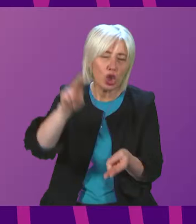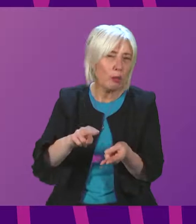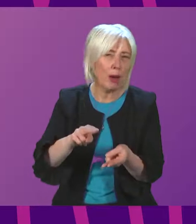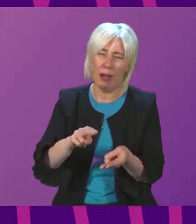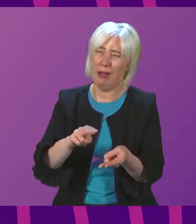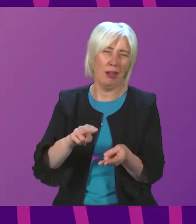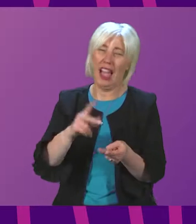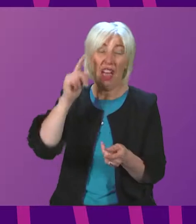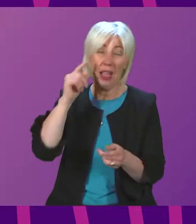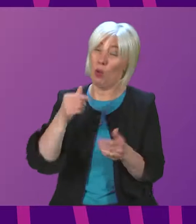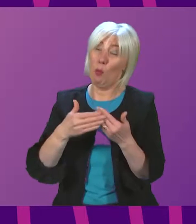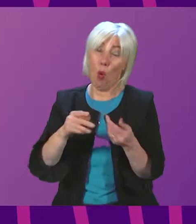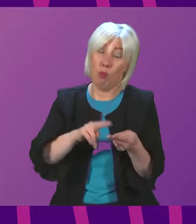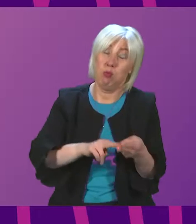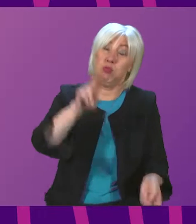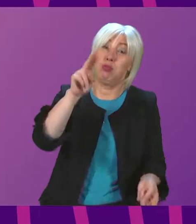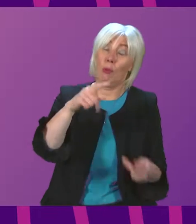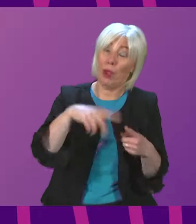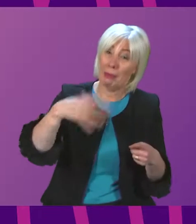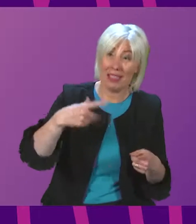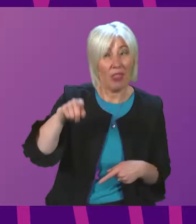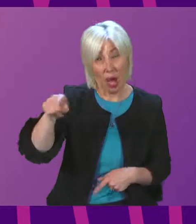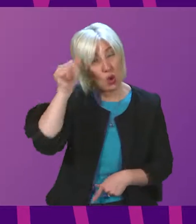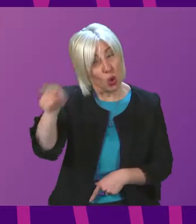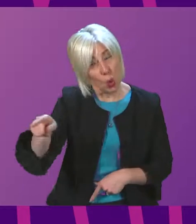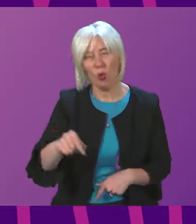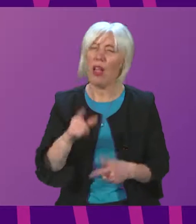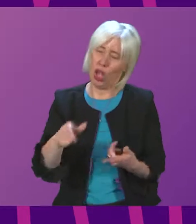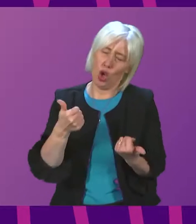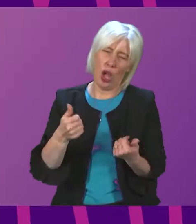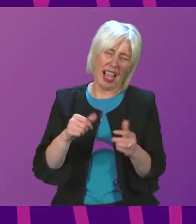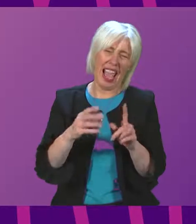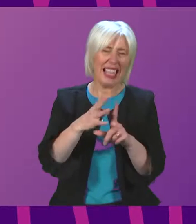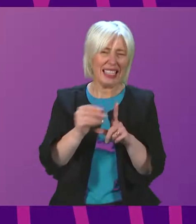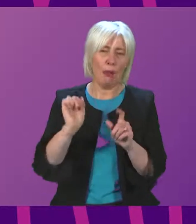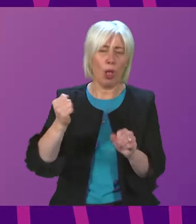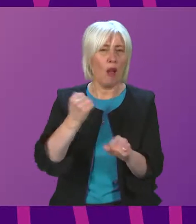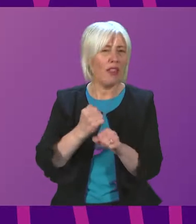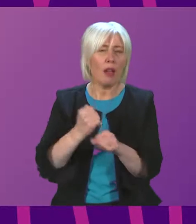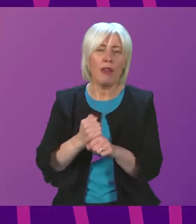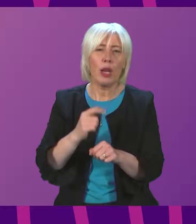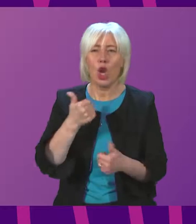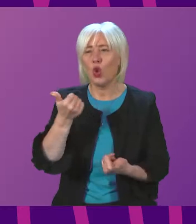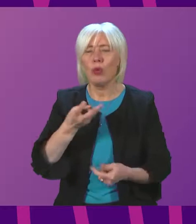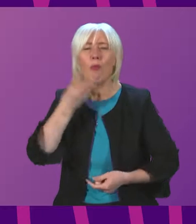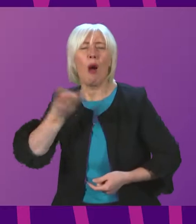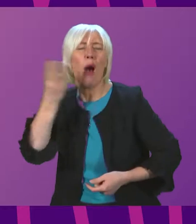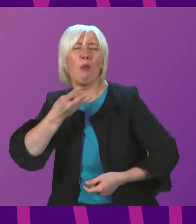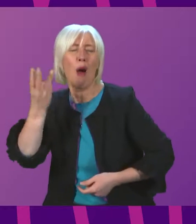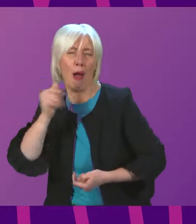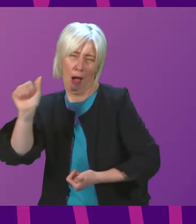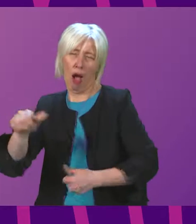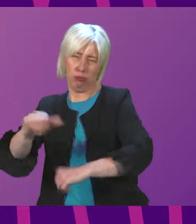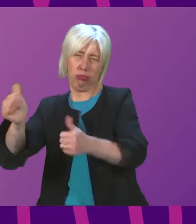often far, far higher and she knows that all too well. Isn't this a prime example of the Government's ability to talk a good game but its